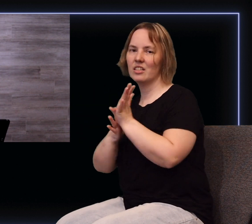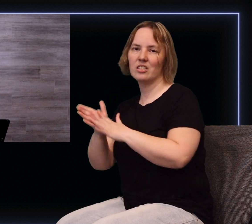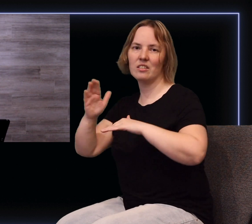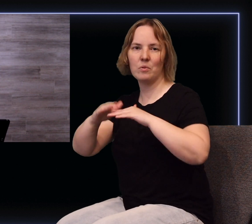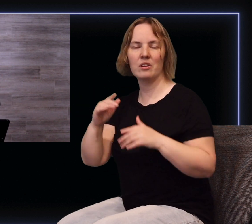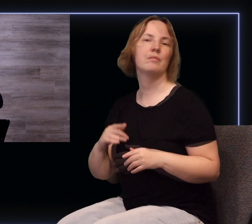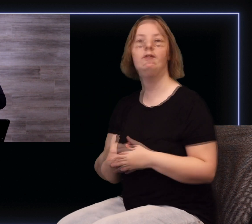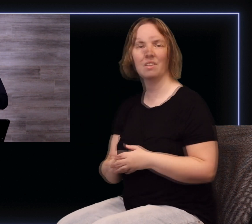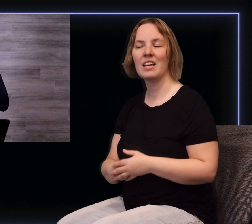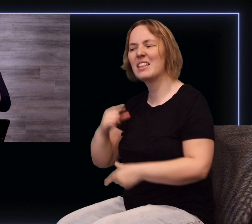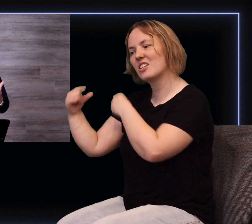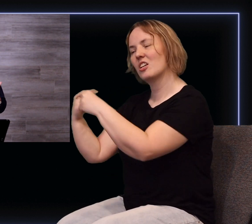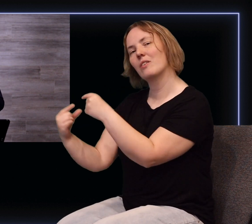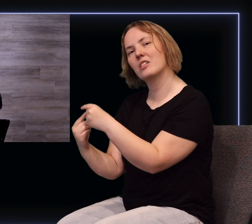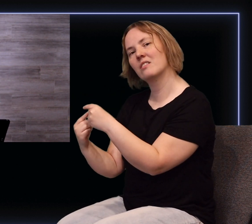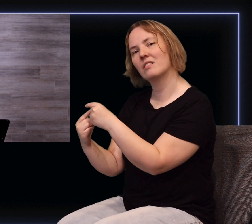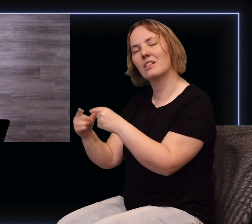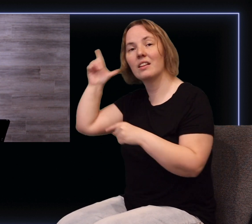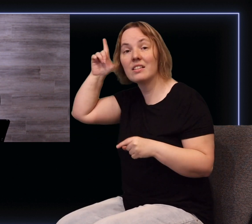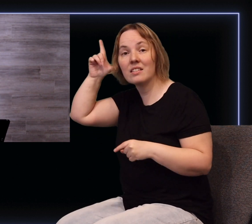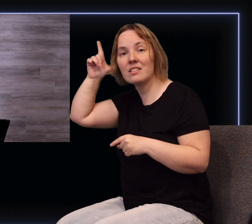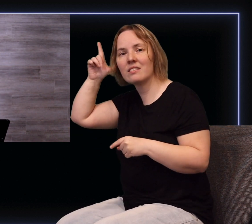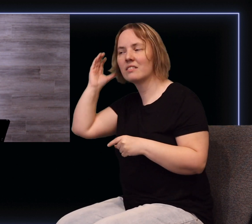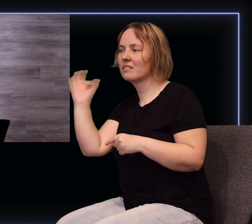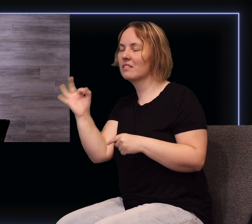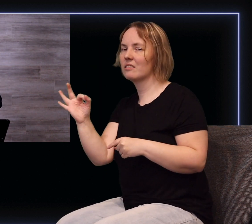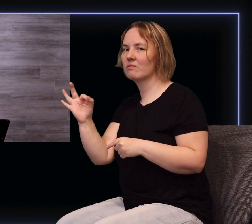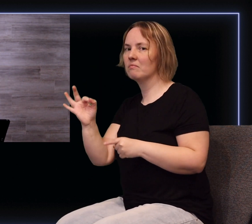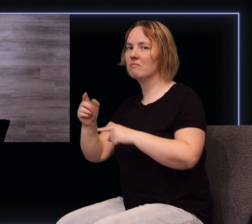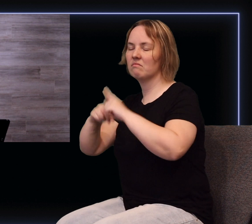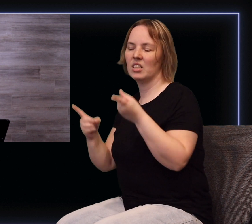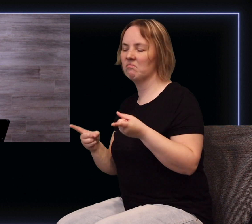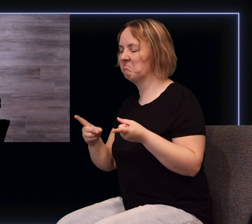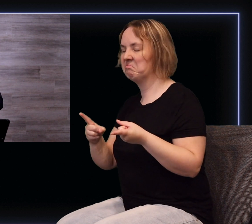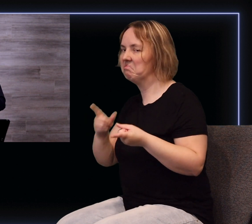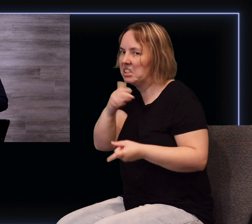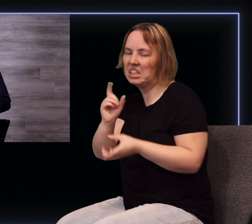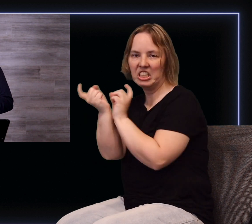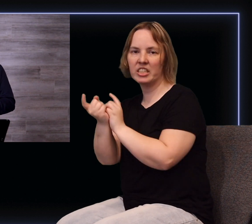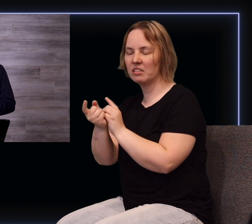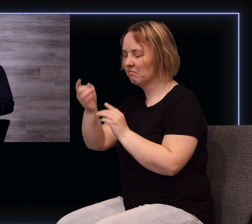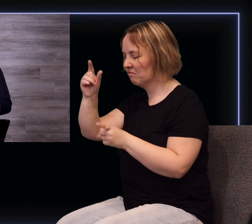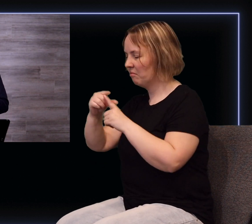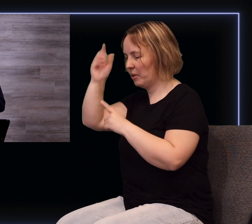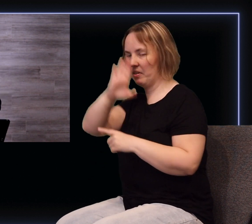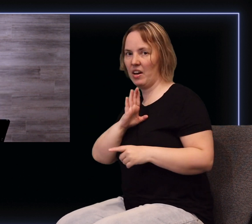That generation that maybe listens to the sermons but is not really shaped by the word of God? That generation that is